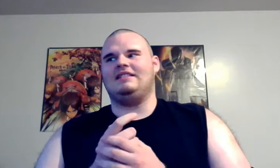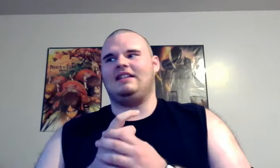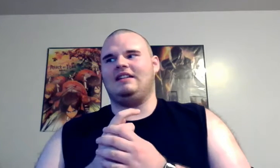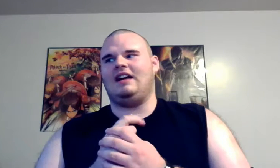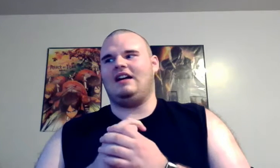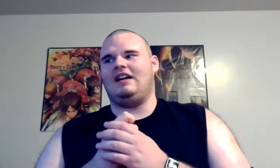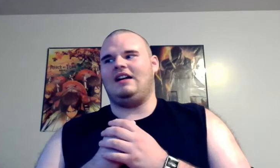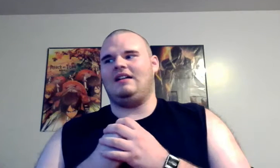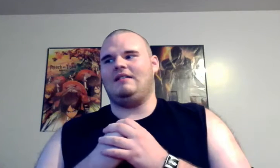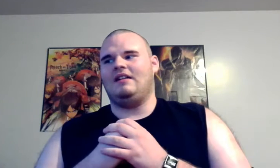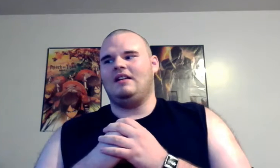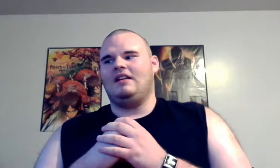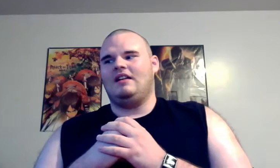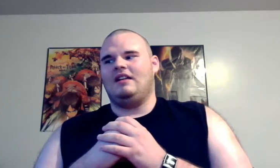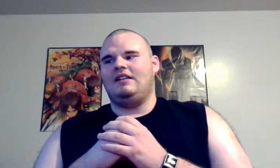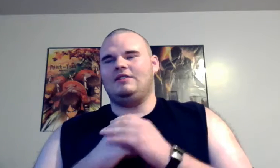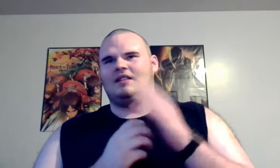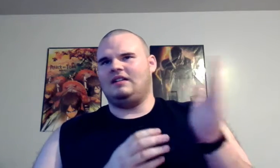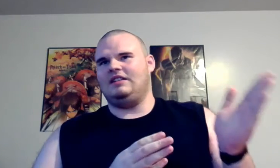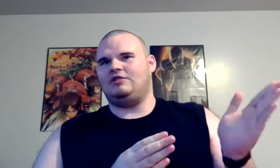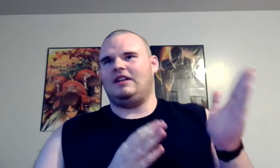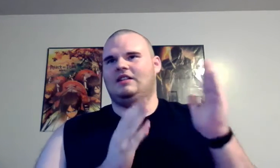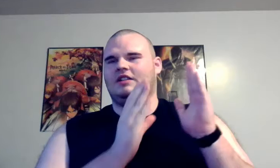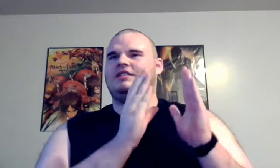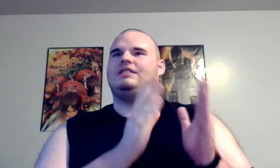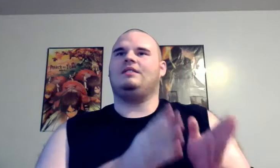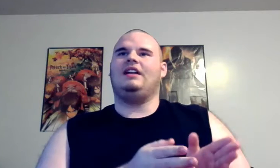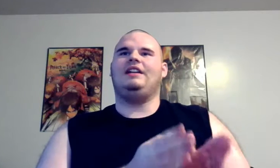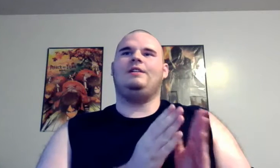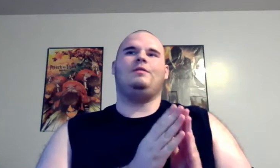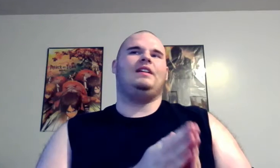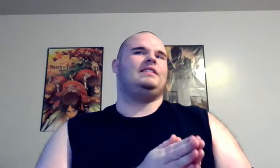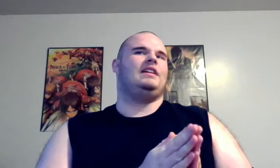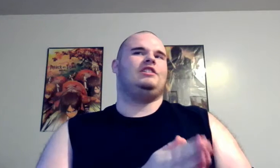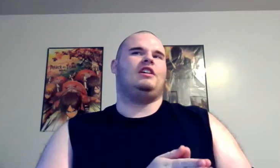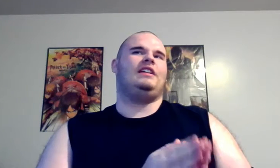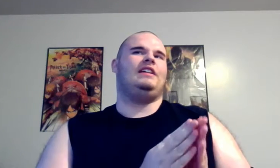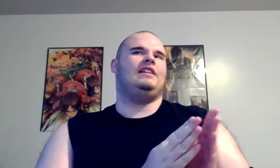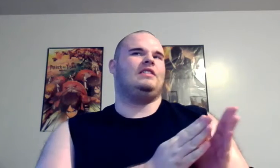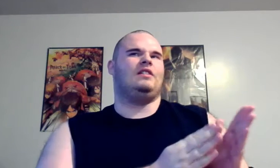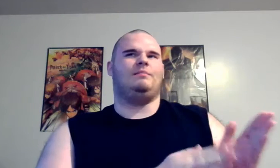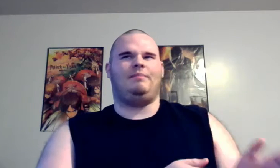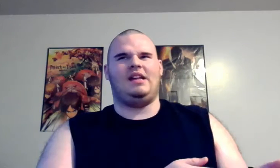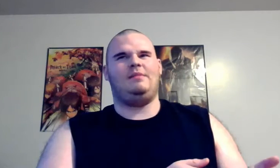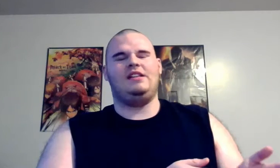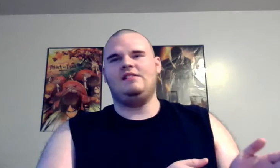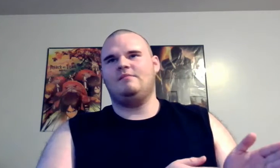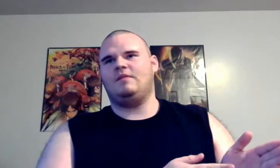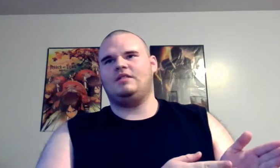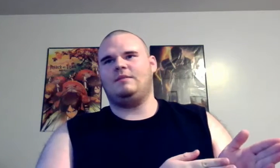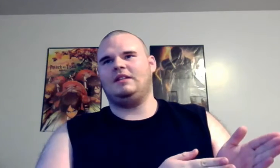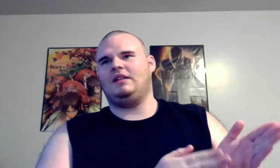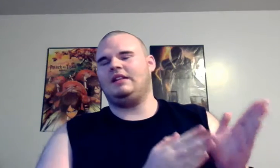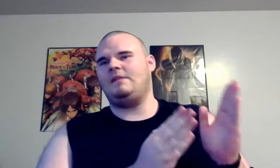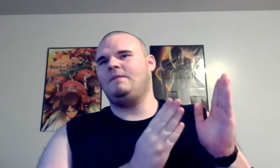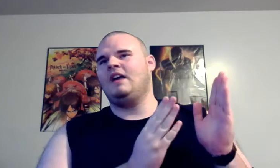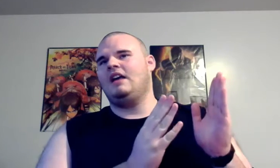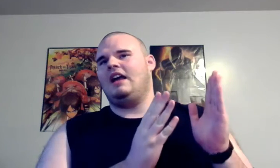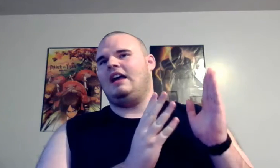uh you saw it in the trailer there's this lady who thinks that Chucky is her baby or something like that and